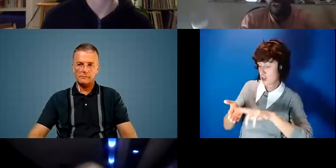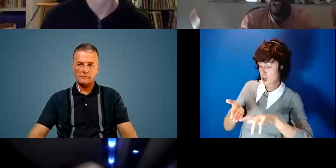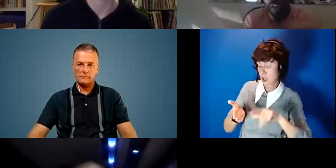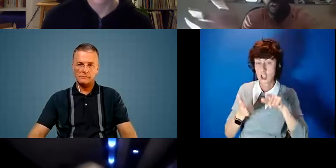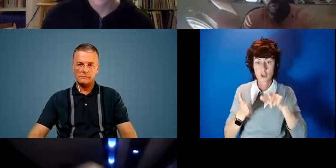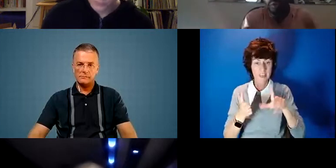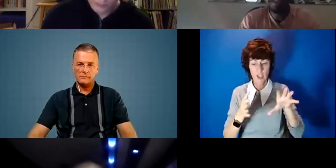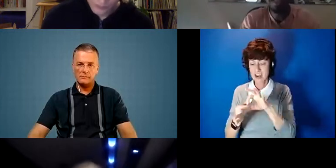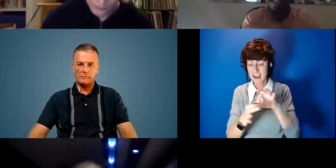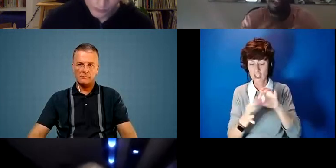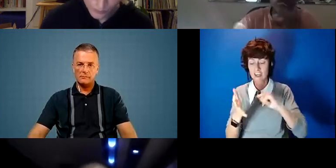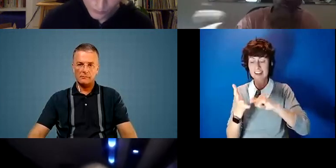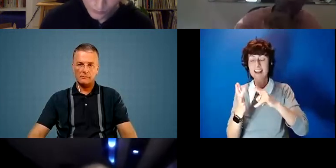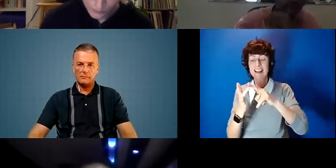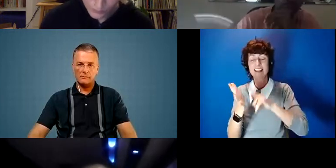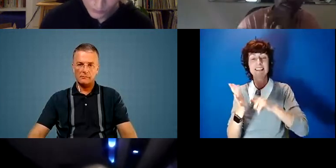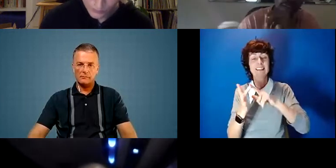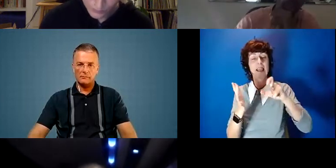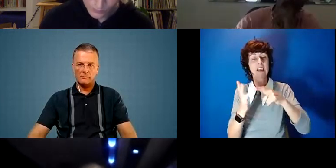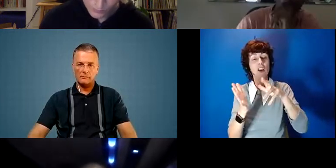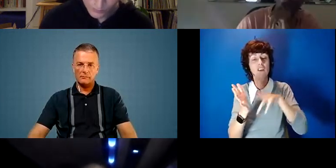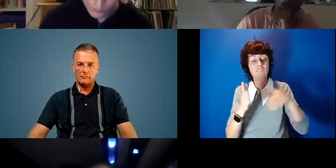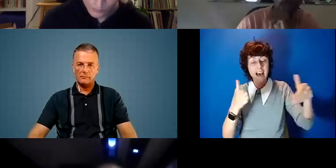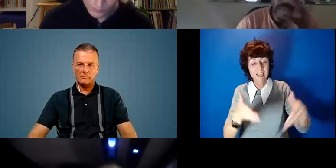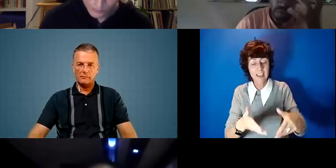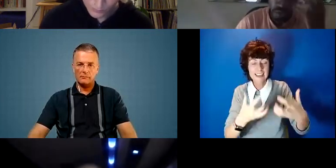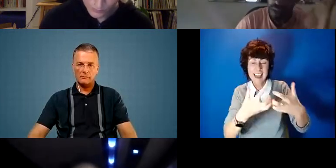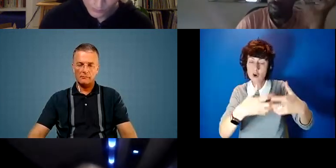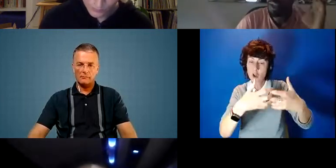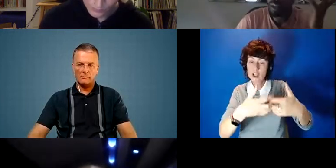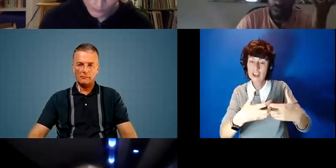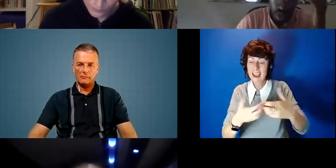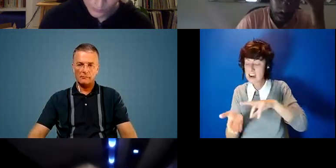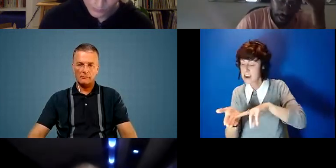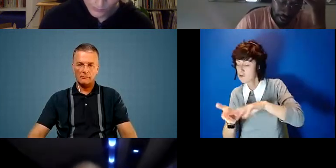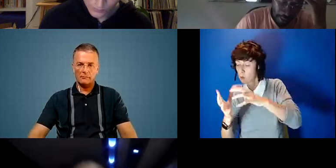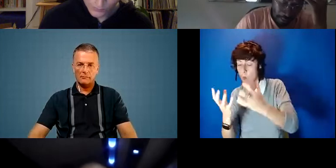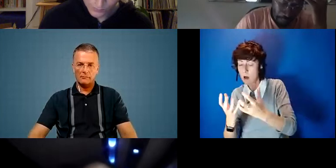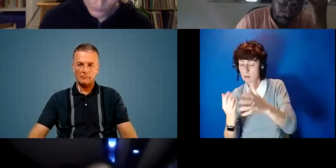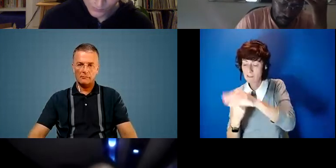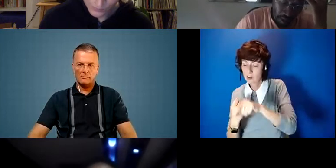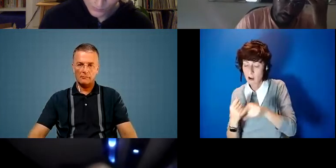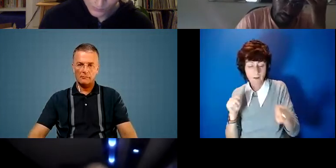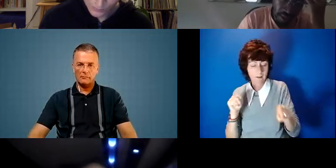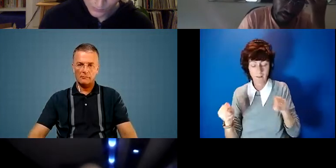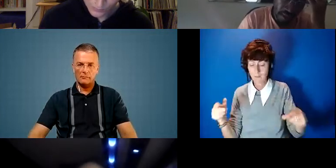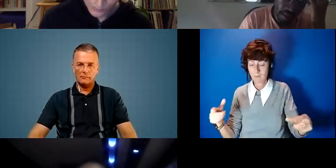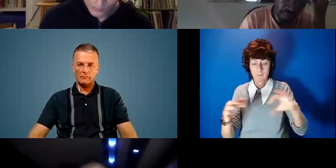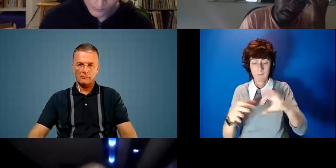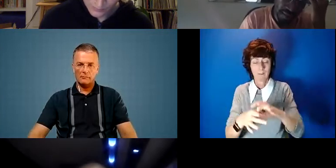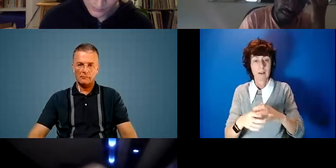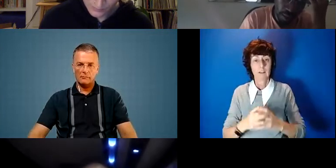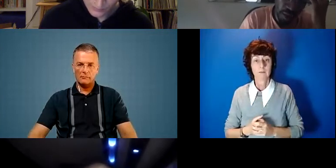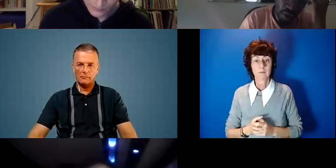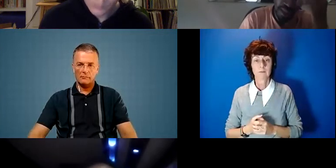technology kind of go hand in hand and trying to do these other ways that we can start to think about technology. And it's a kind of